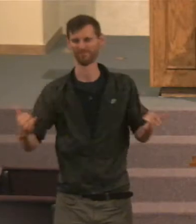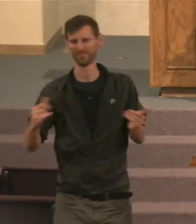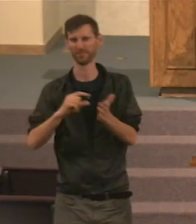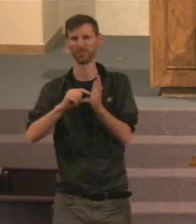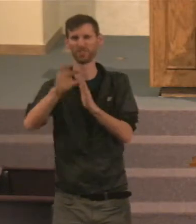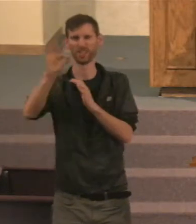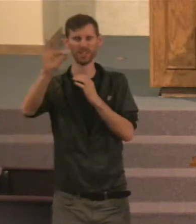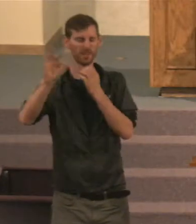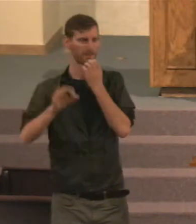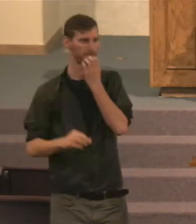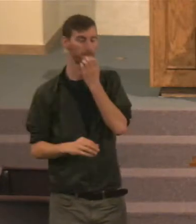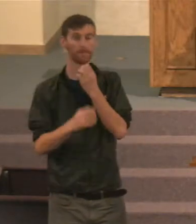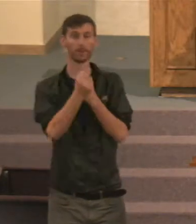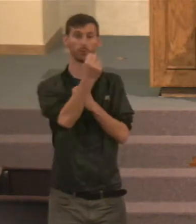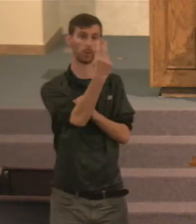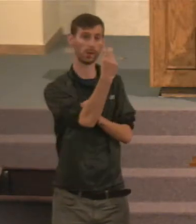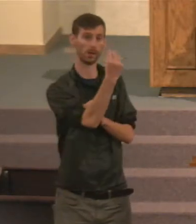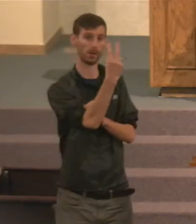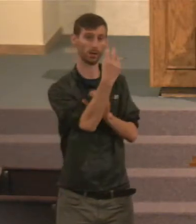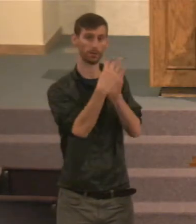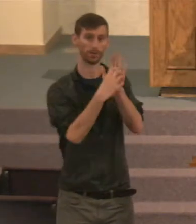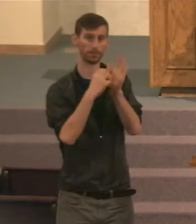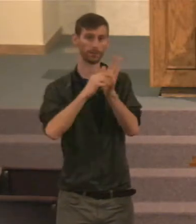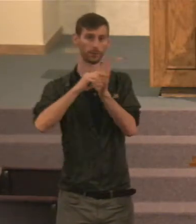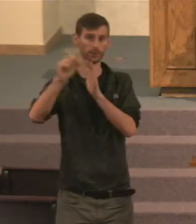Who's got that, Can read it for us. Hebrews 12, 9.